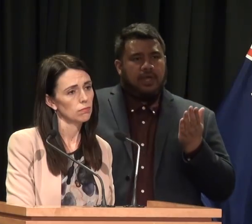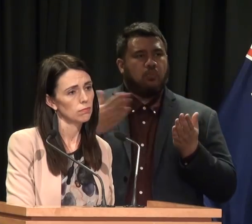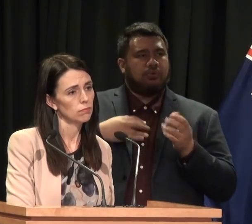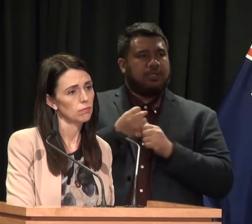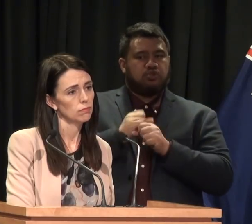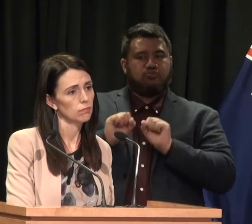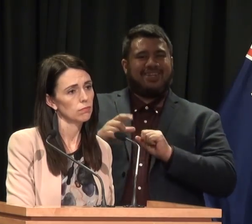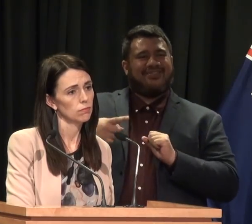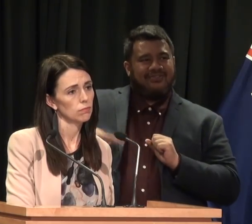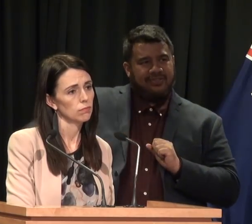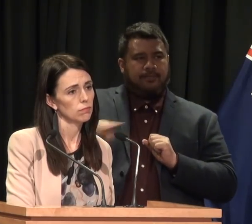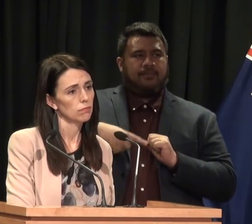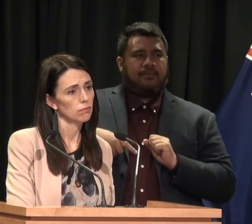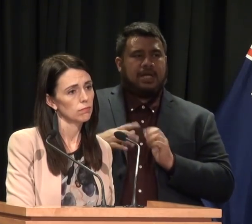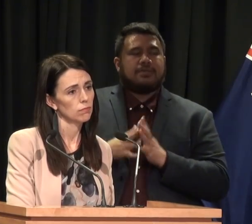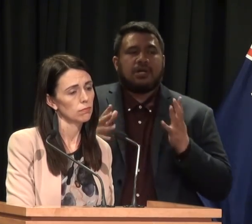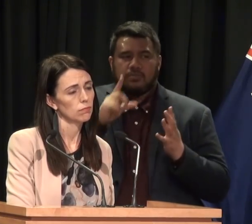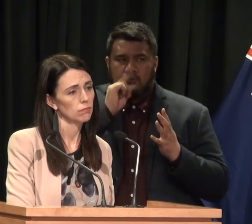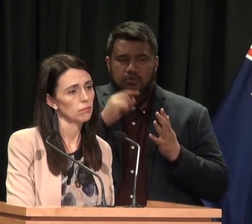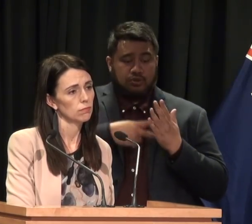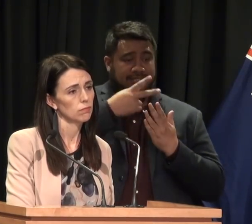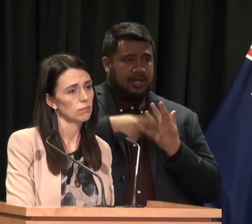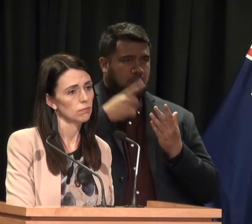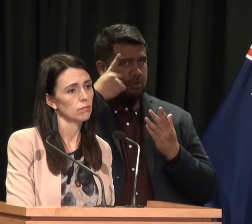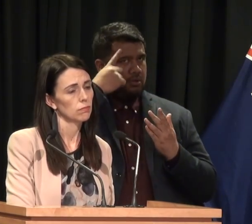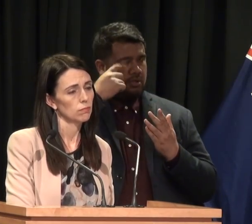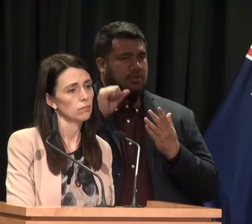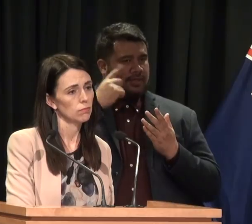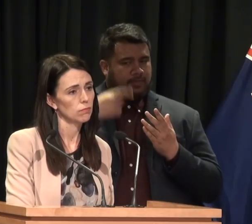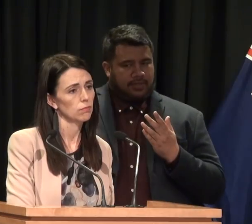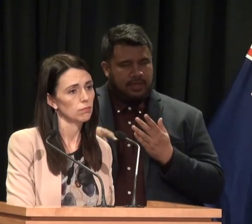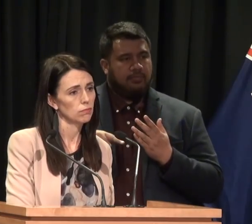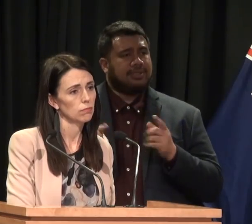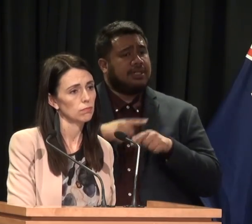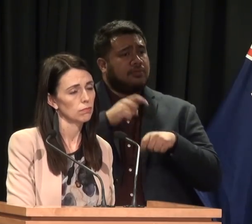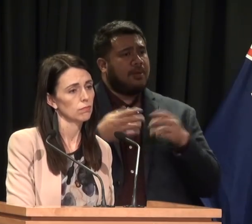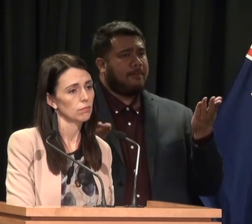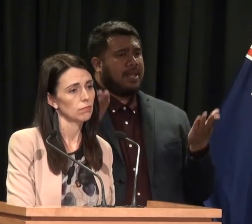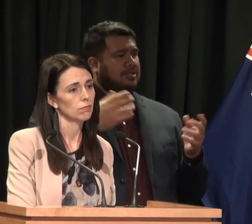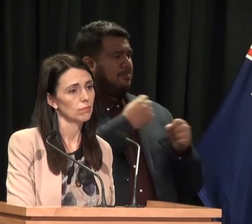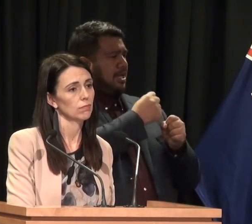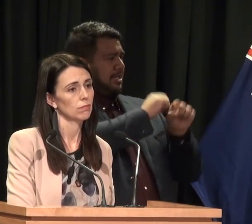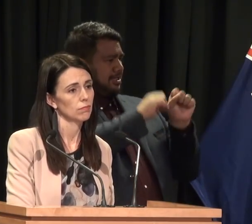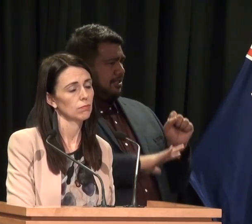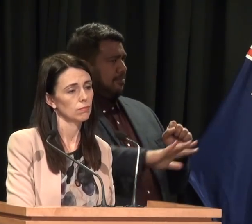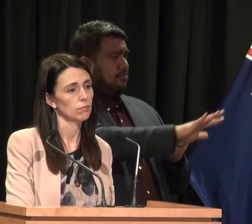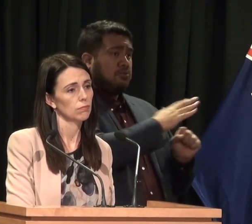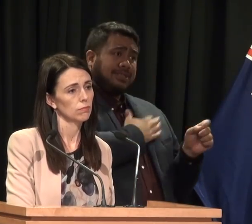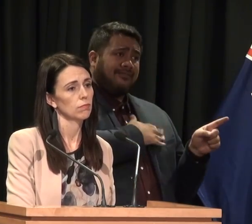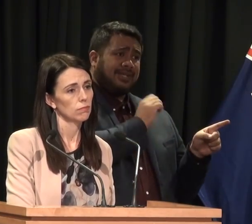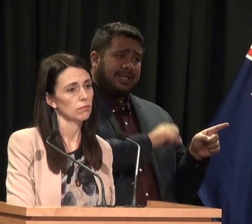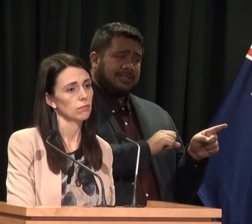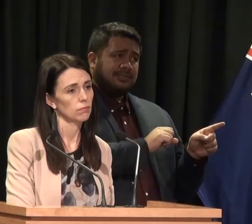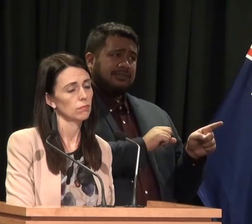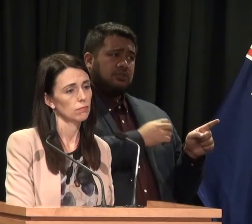as much as possible and so the scheme will be designed with that in mind, up against the balance of a banking system that is by and large very safe and